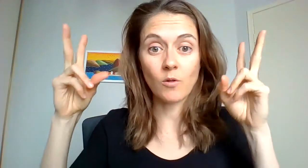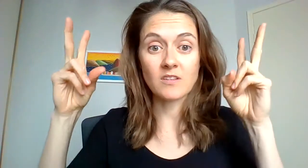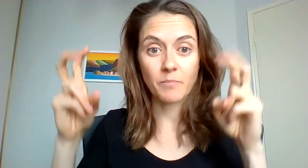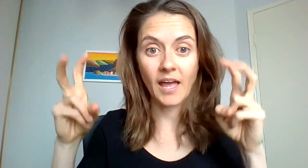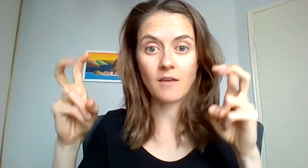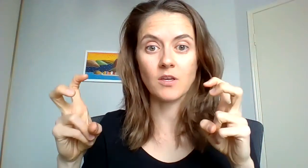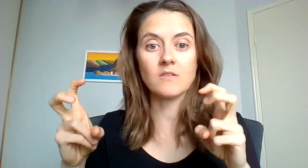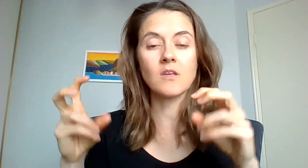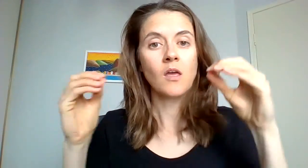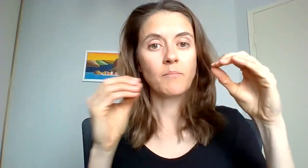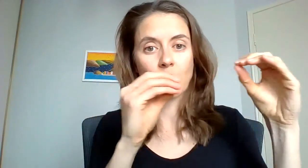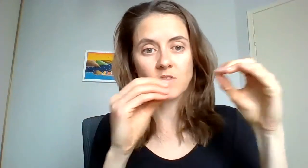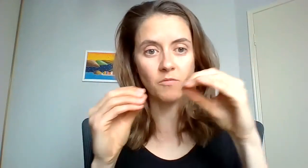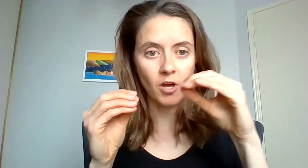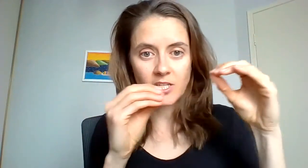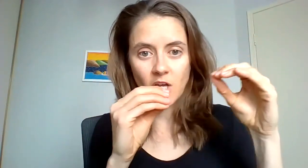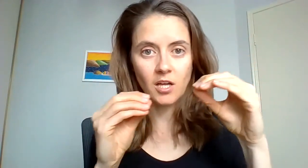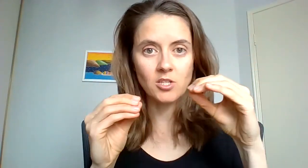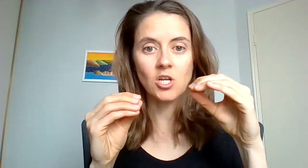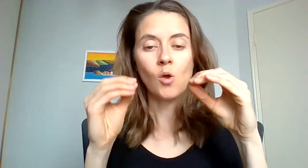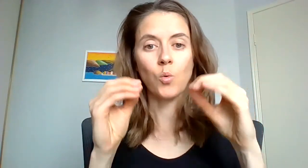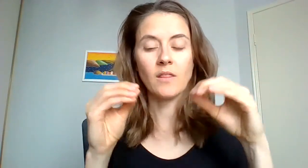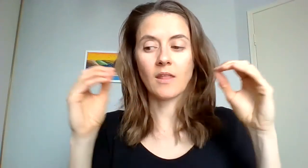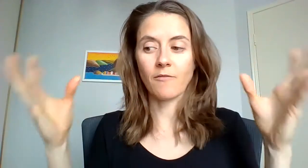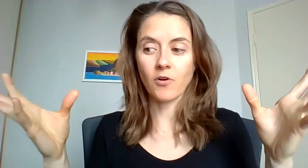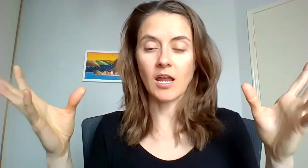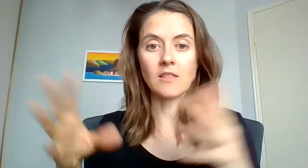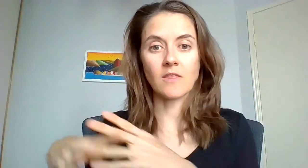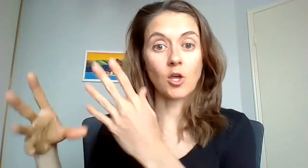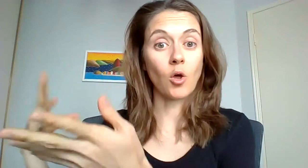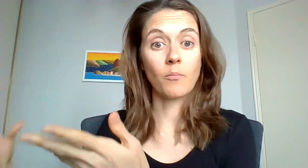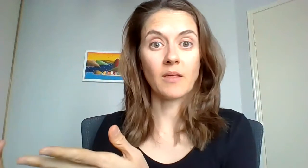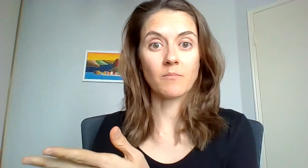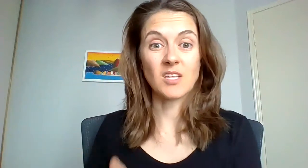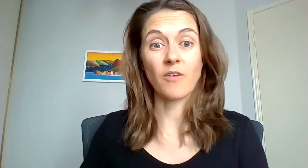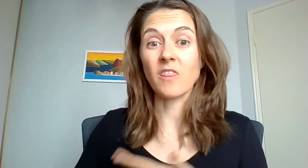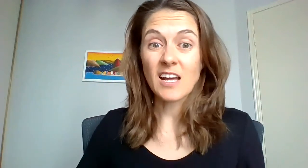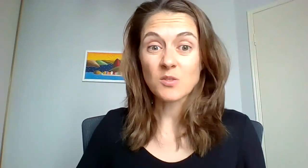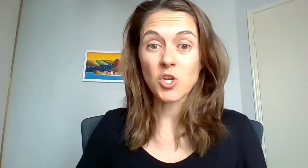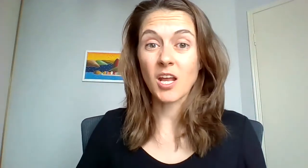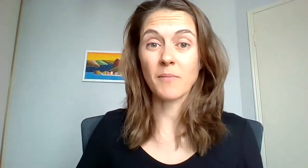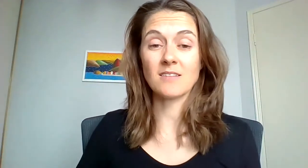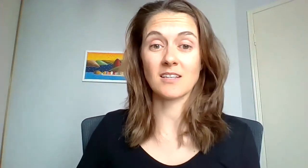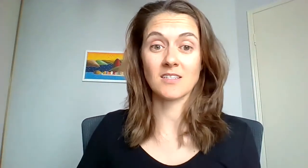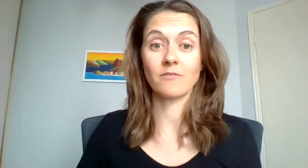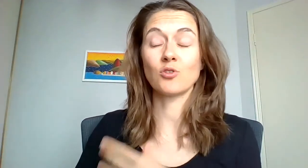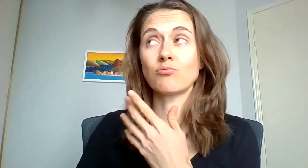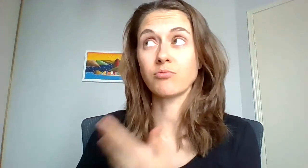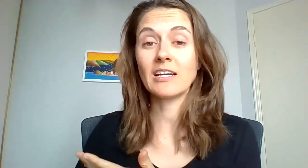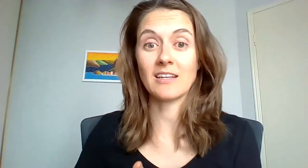all these behaviours because of my charge, when they're free then they can go and be themselves and that's where you get amazing stuff to really